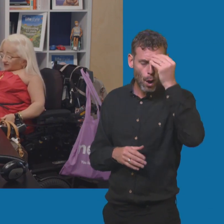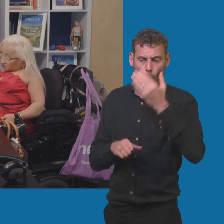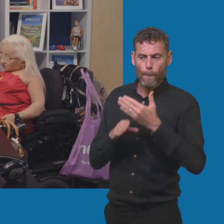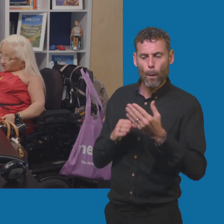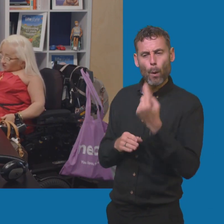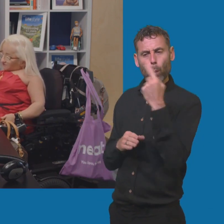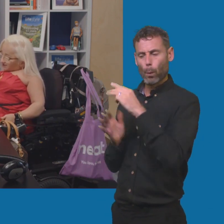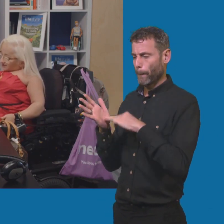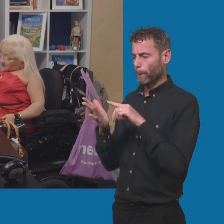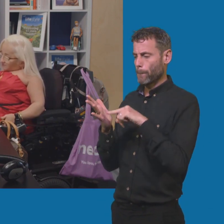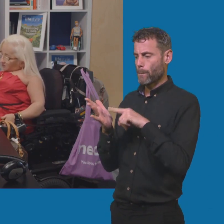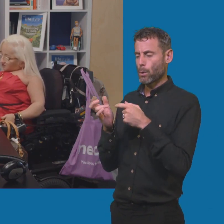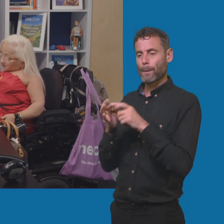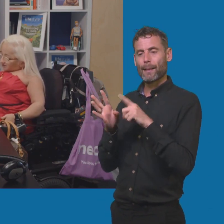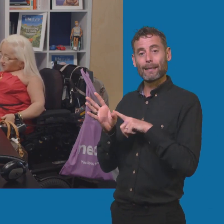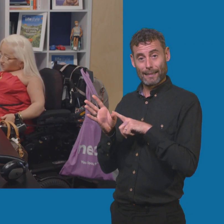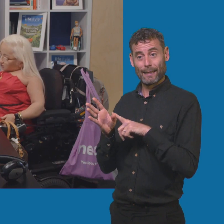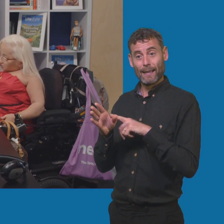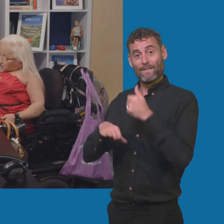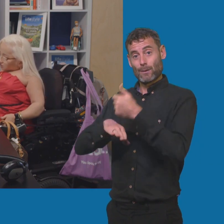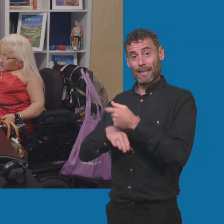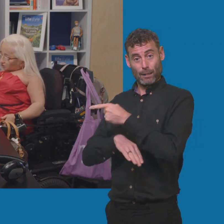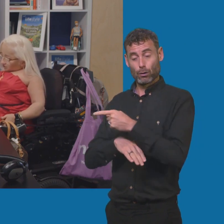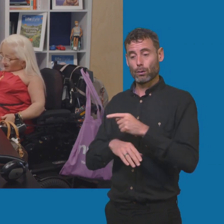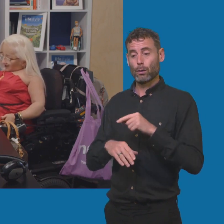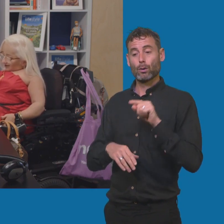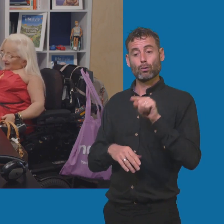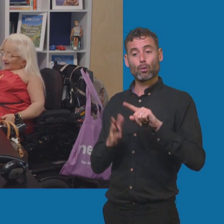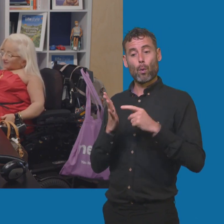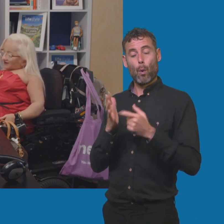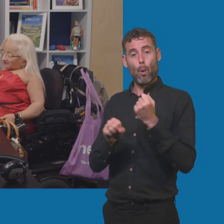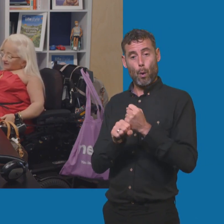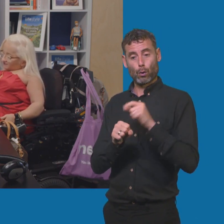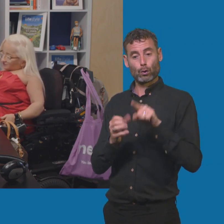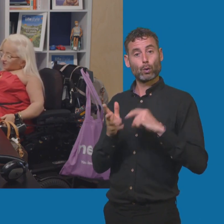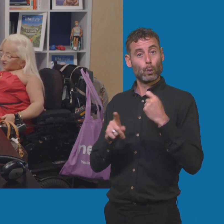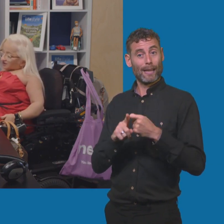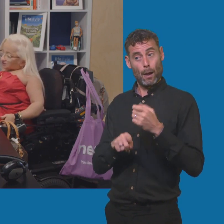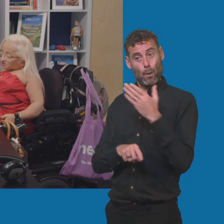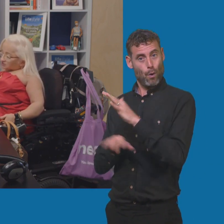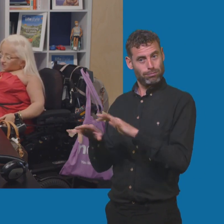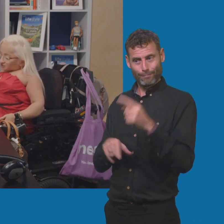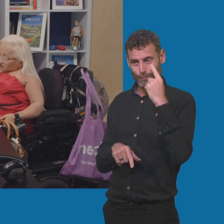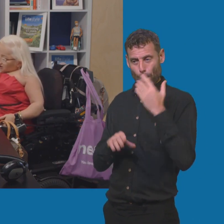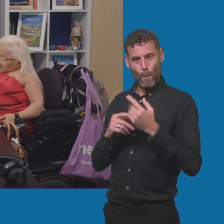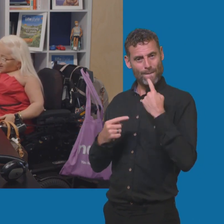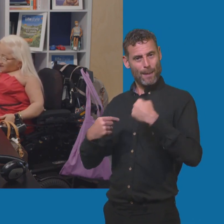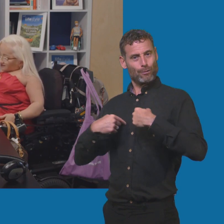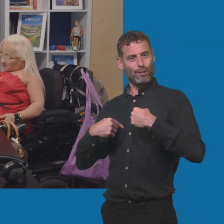foundation visit motability.org.uk and that's it everybody thank you so much for joining us I'm